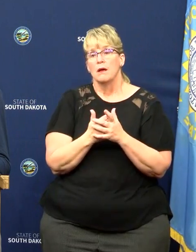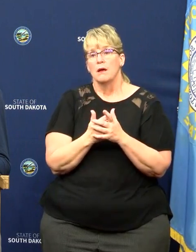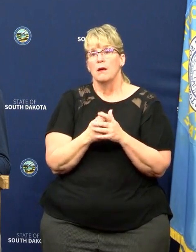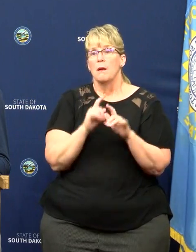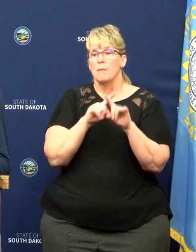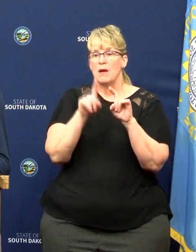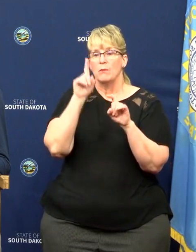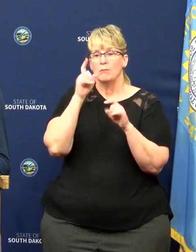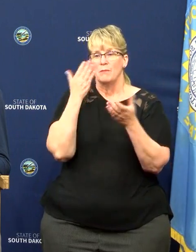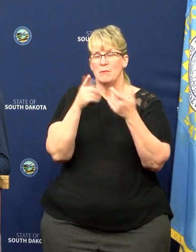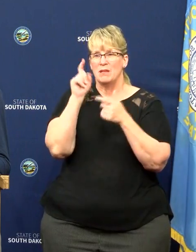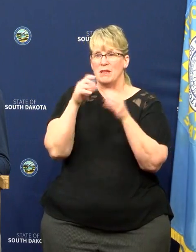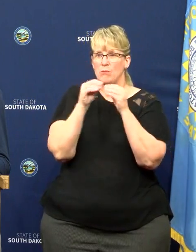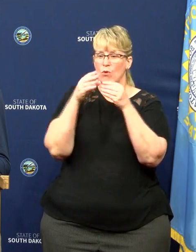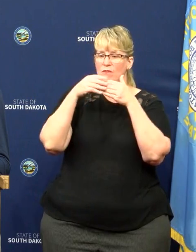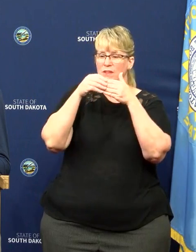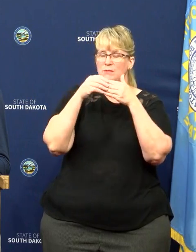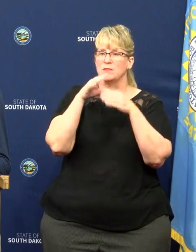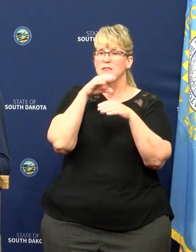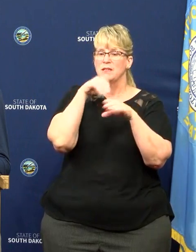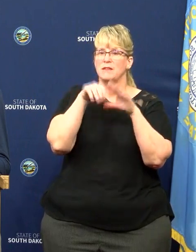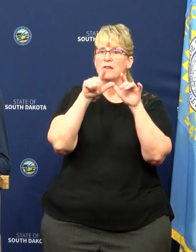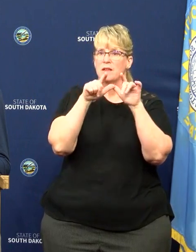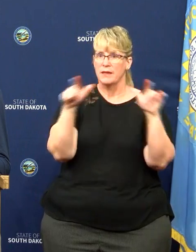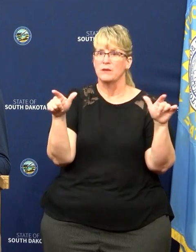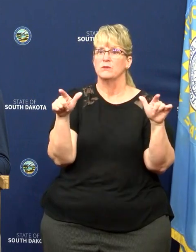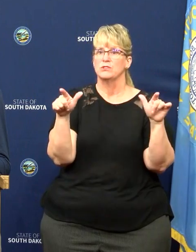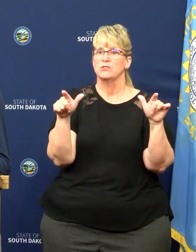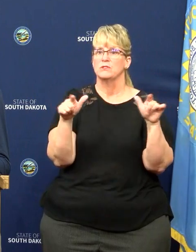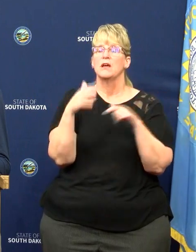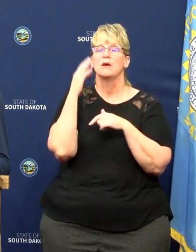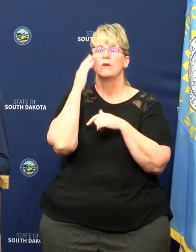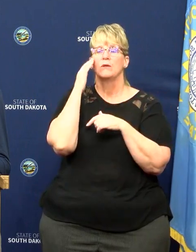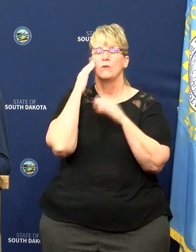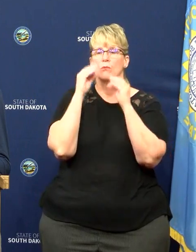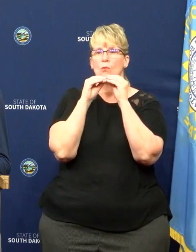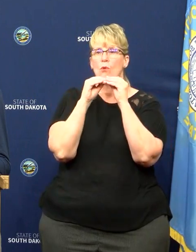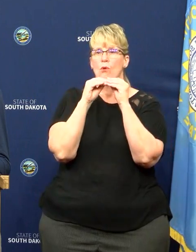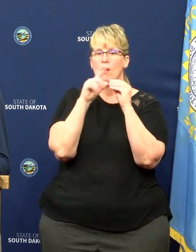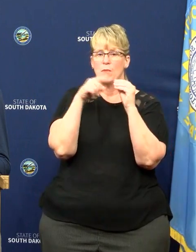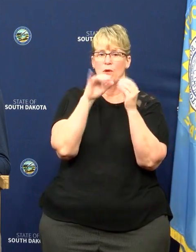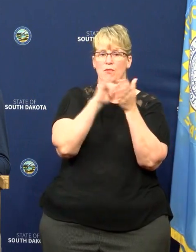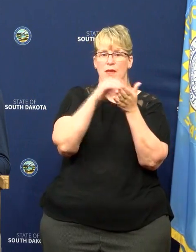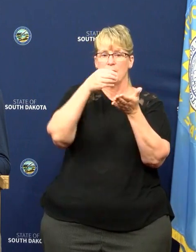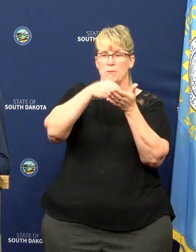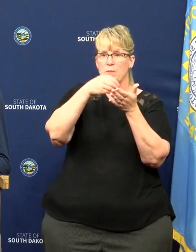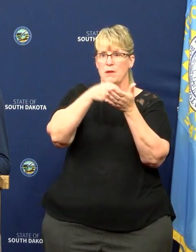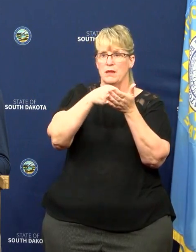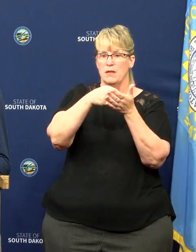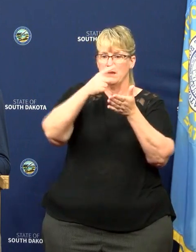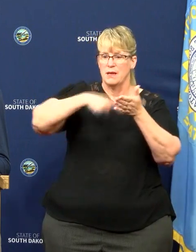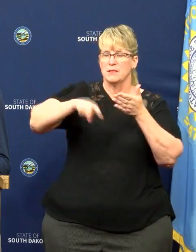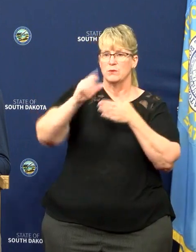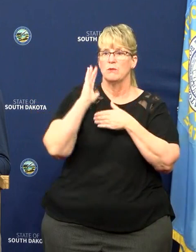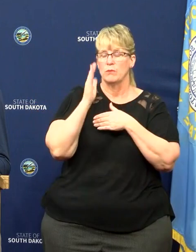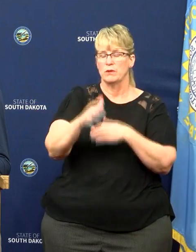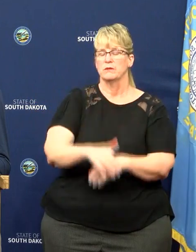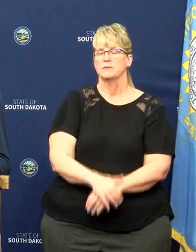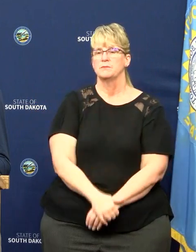need some revenue replacement flexibility in the language and then we'll know a lot more after we get those those revenue numbers next week.